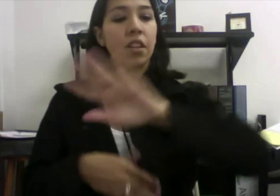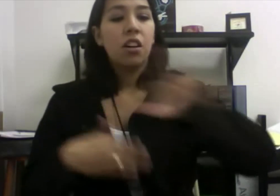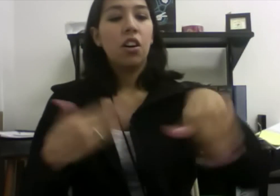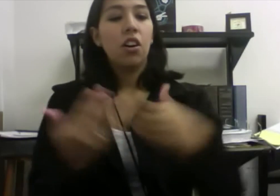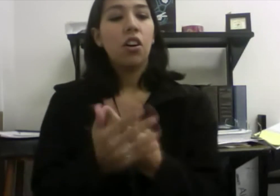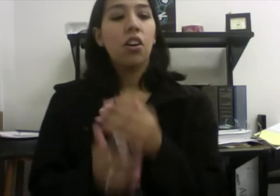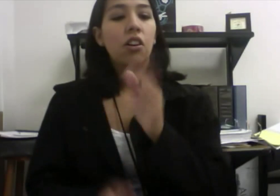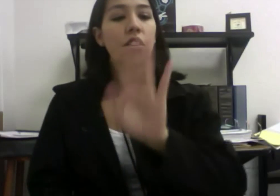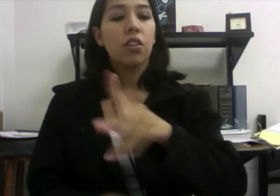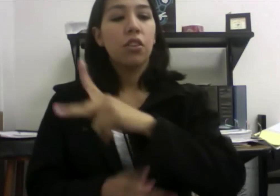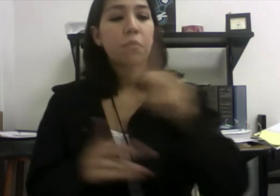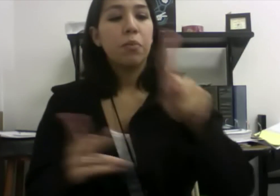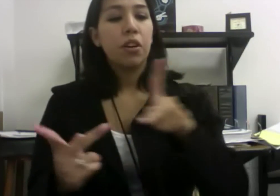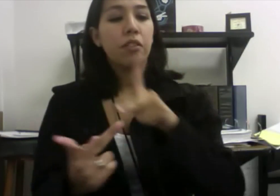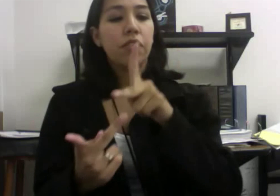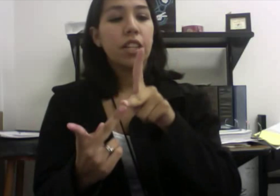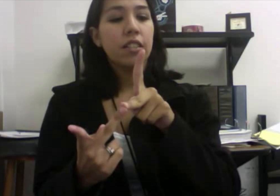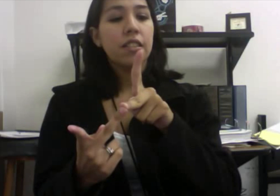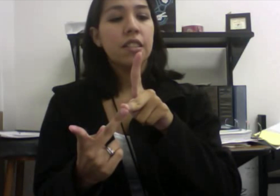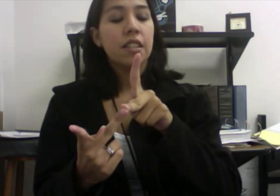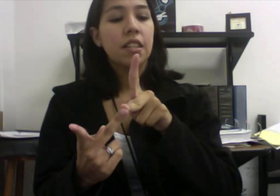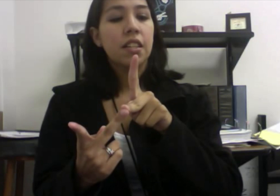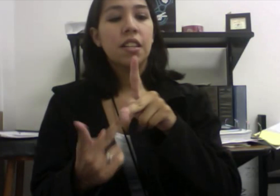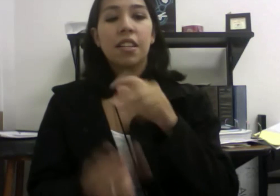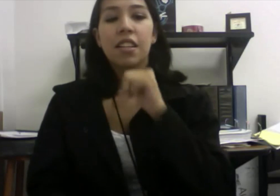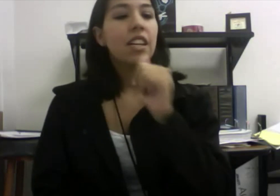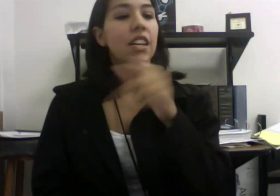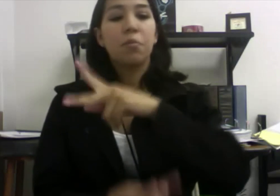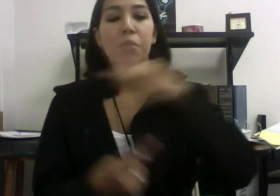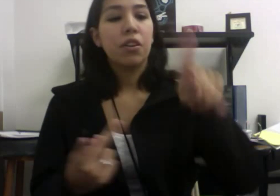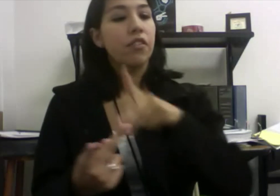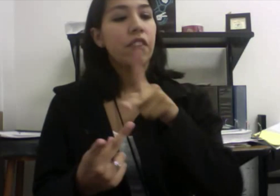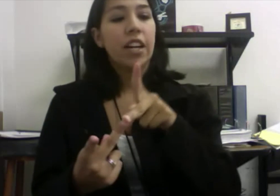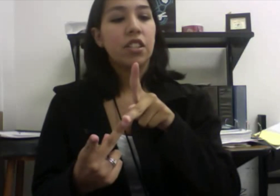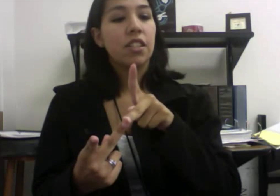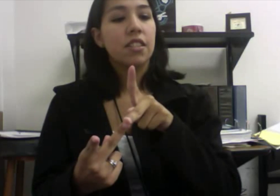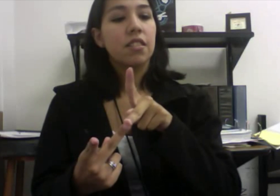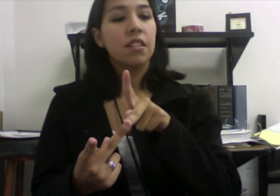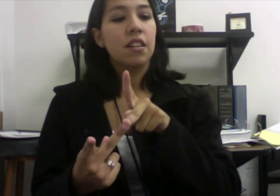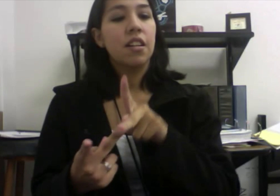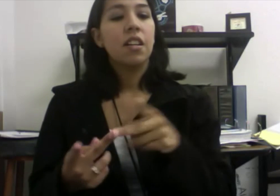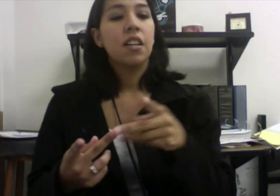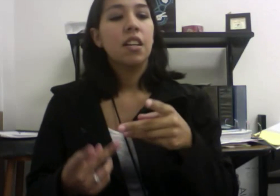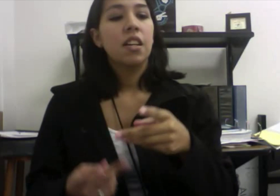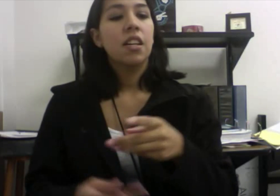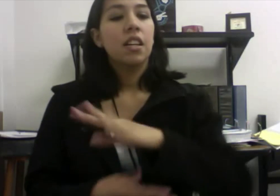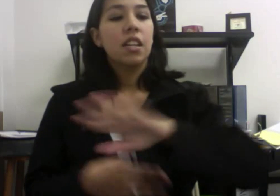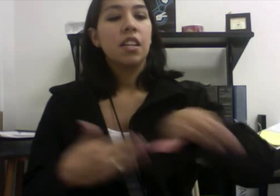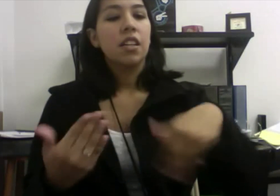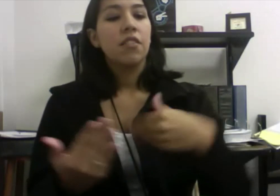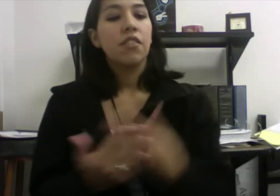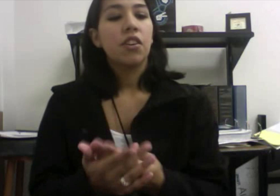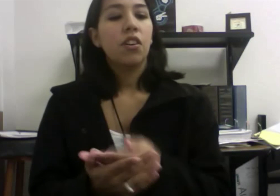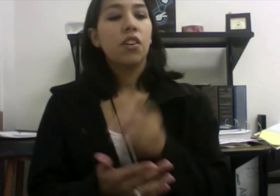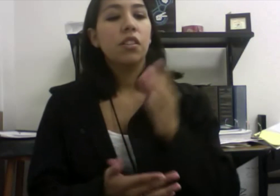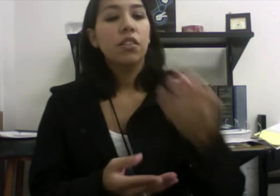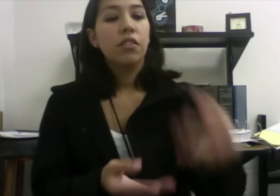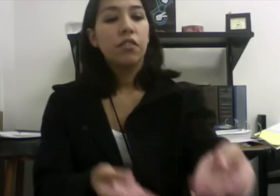all your perfect imperfections. Give all of